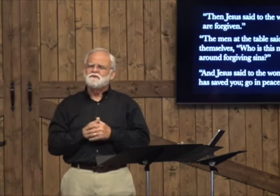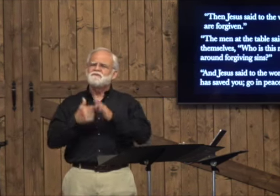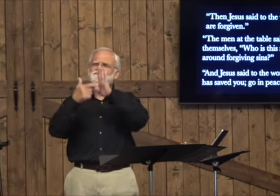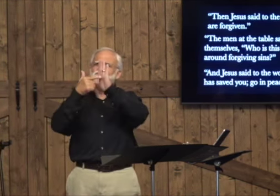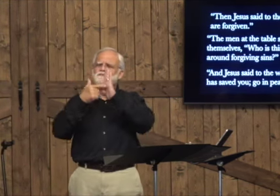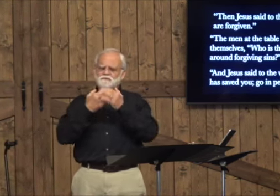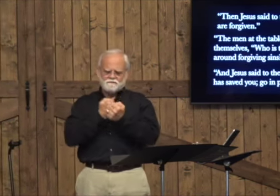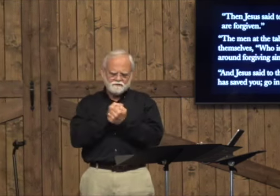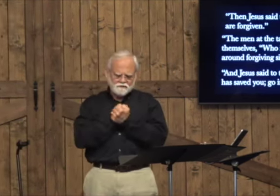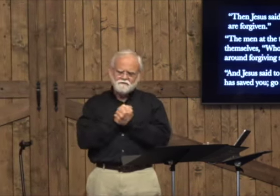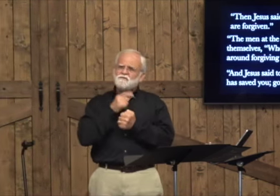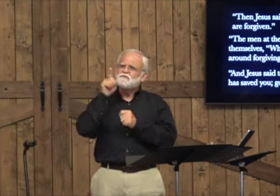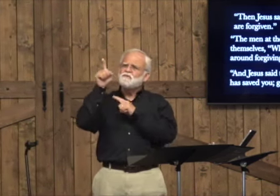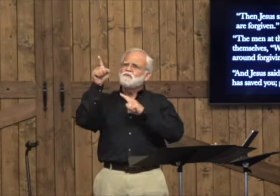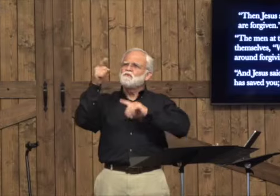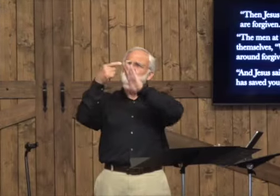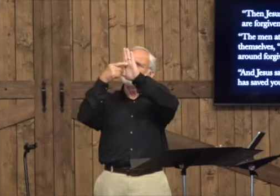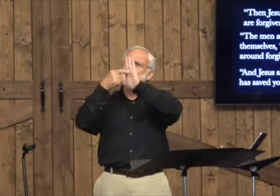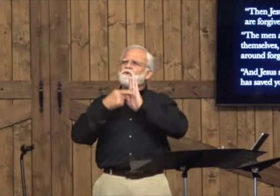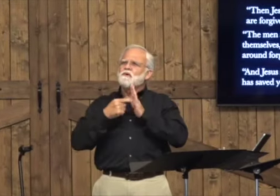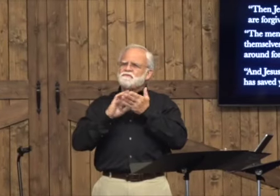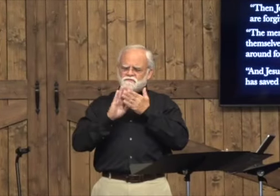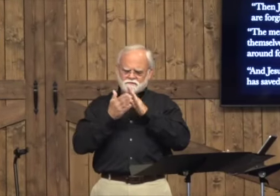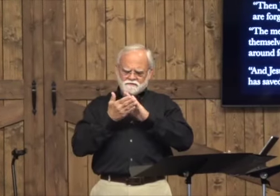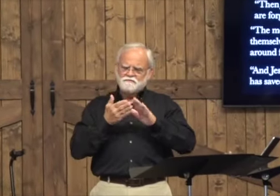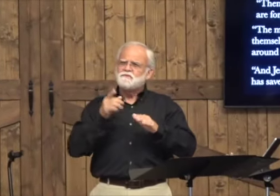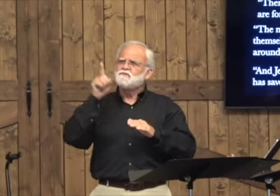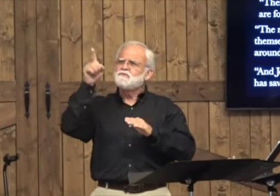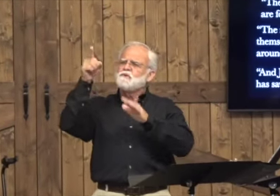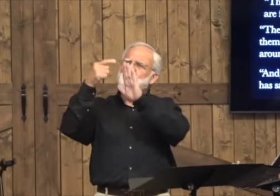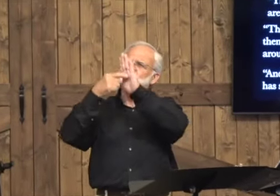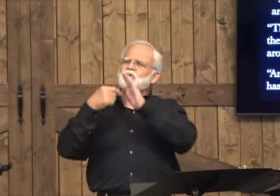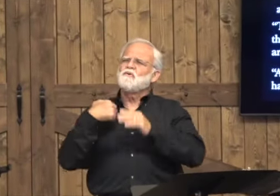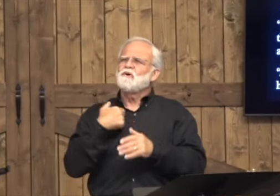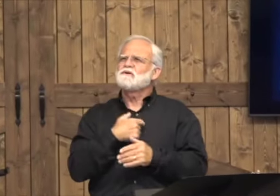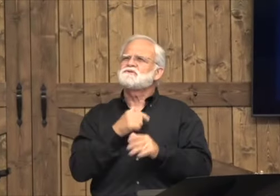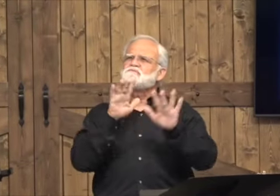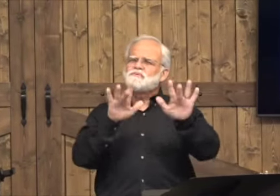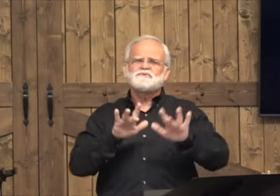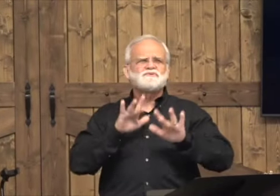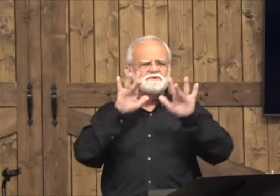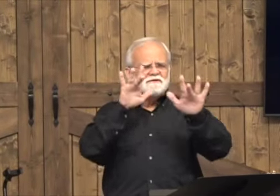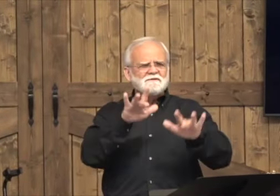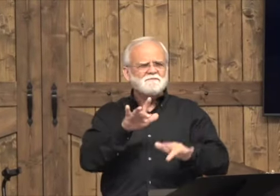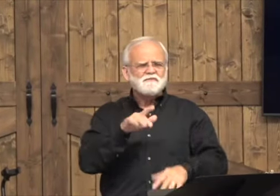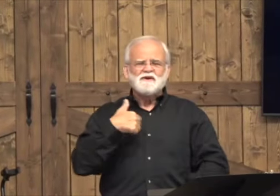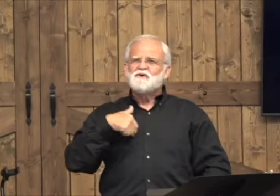You are Lord. and you have shown me your love and forgiveness. You have shown us mercy.